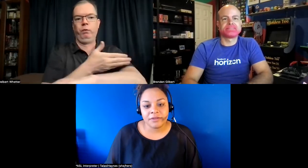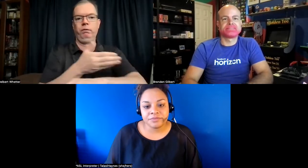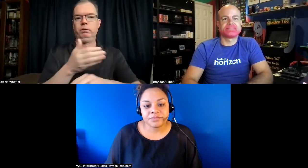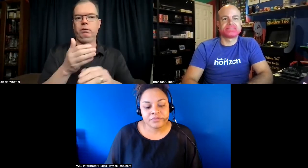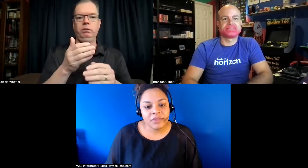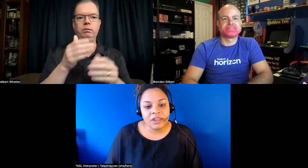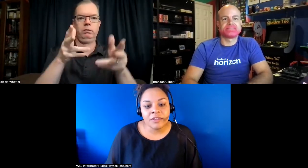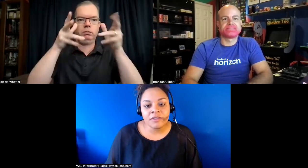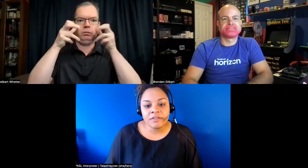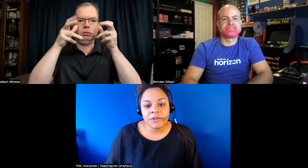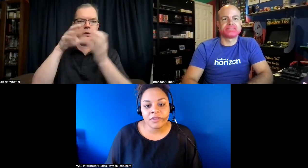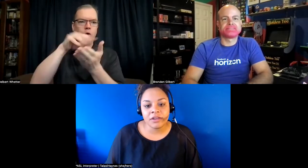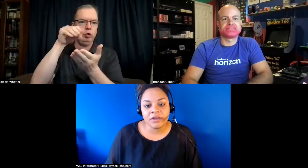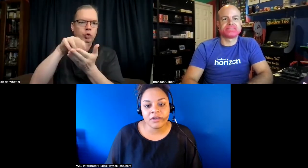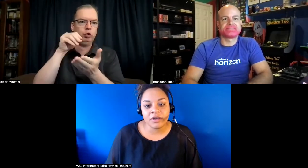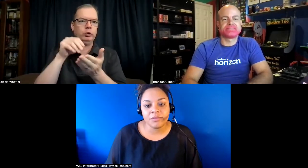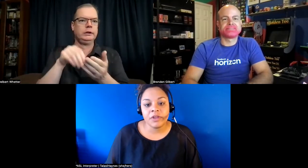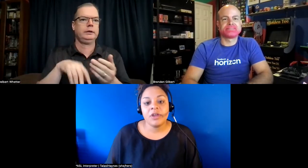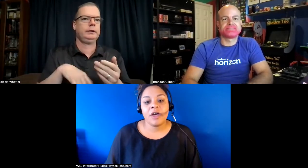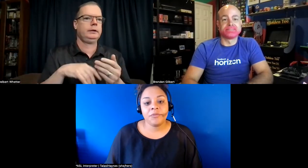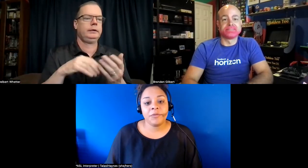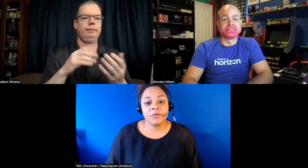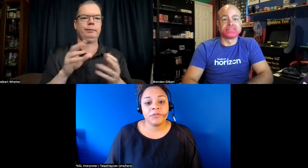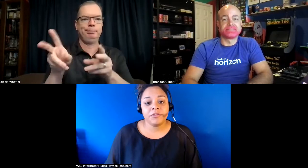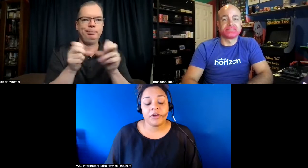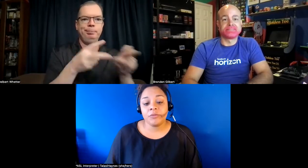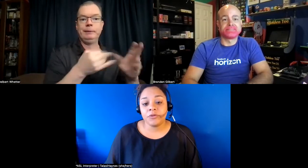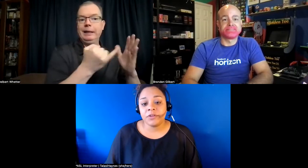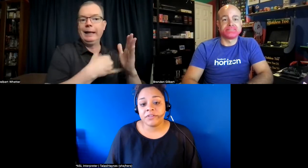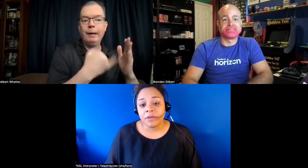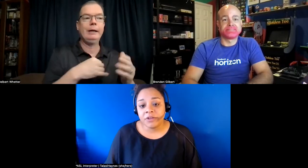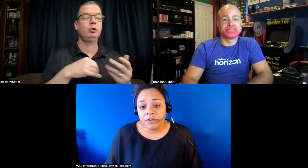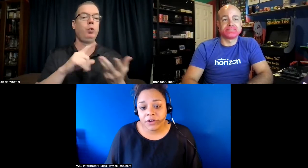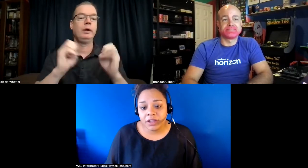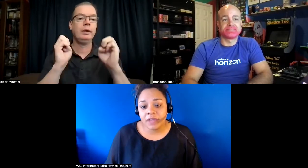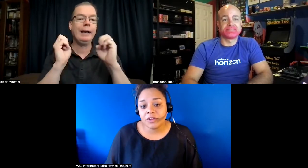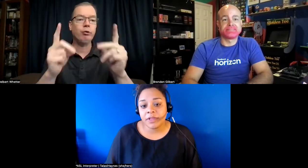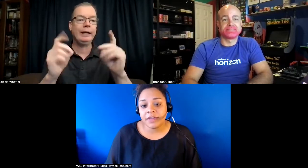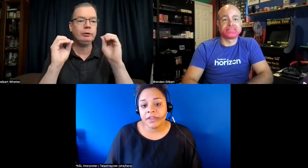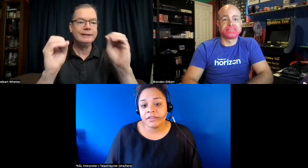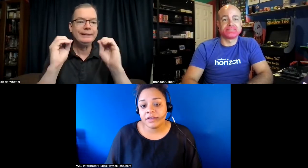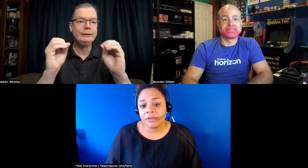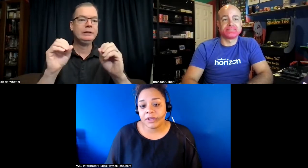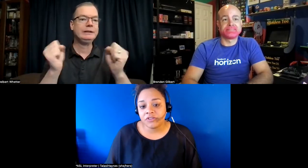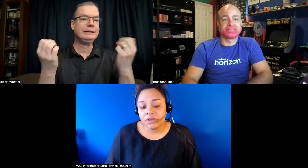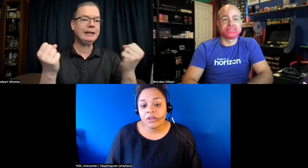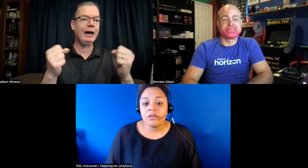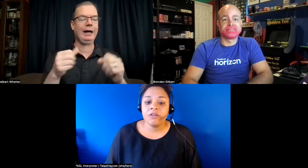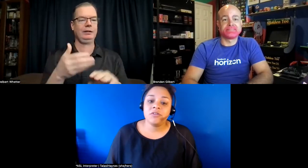and i think that's something that um helps people improve their receptive learning and then applying that into animation also